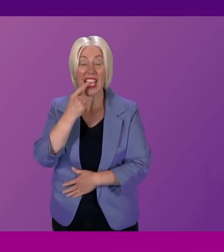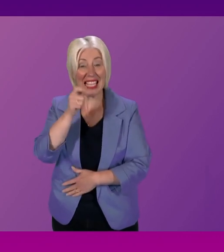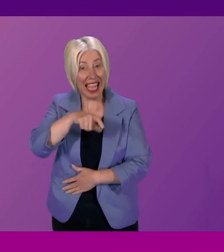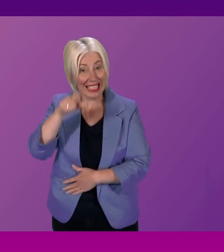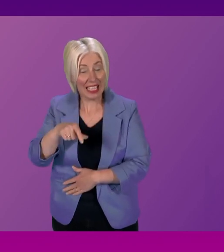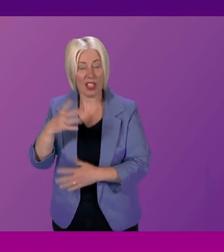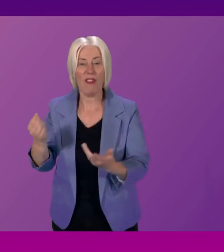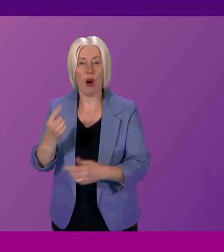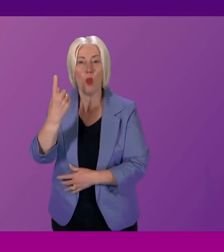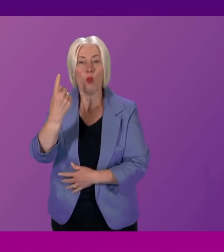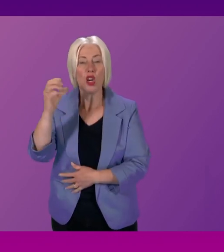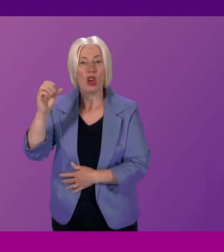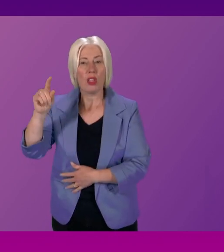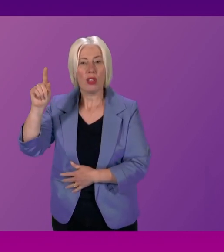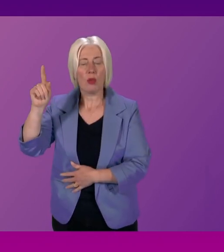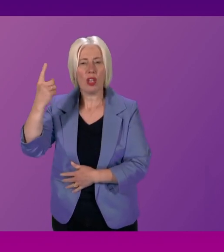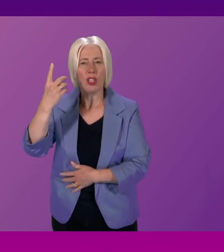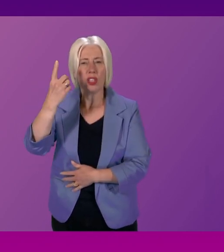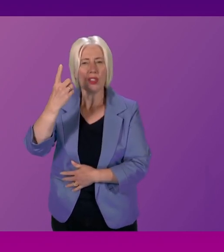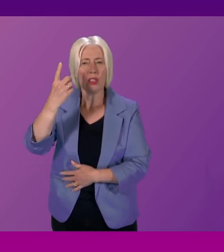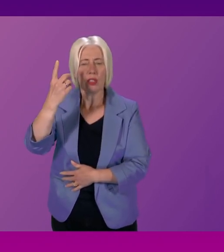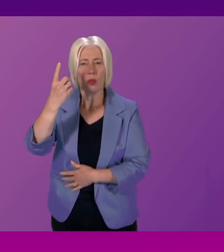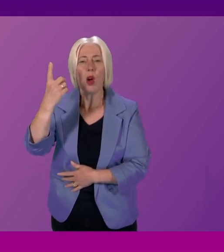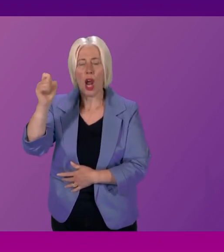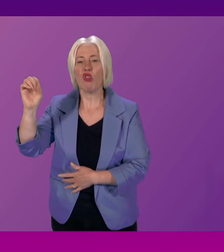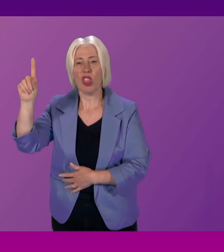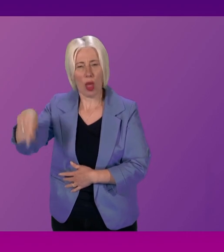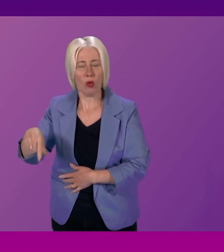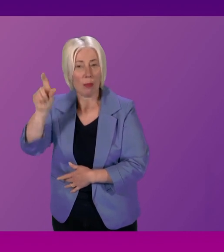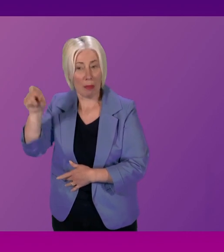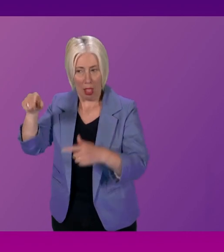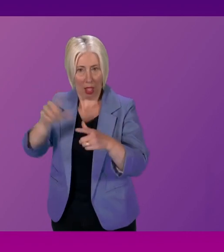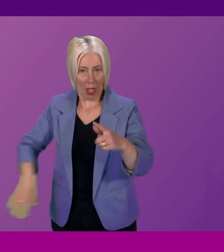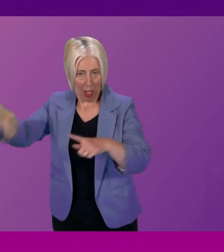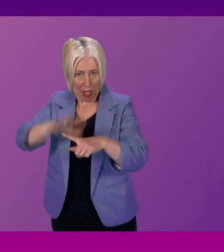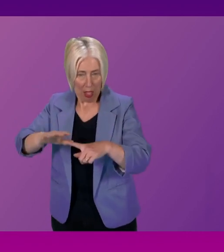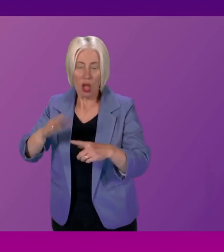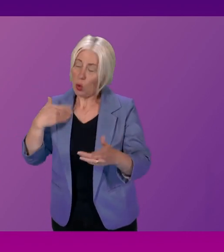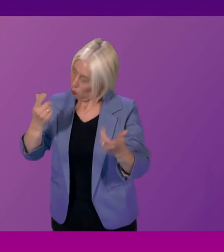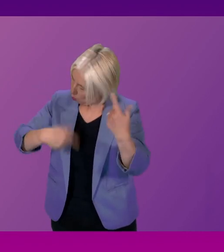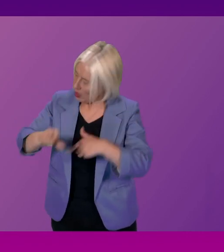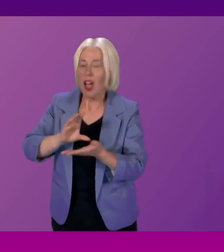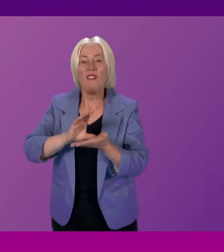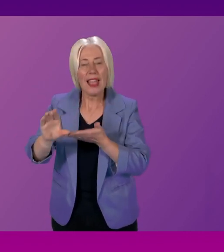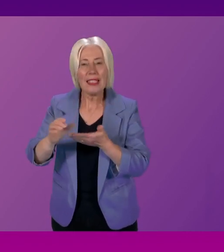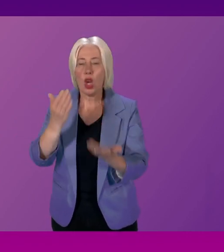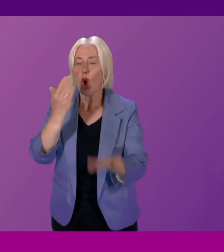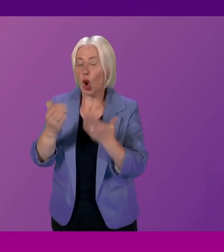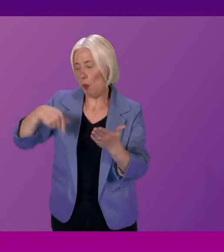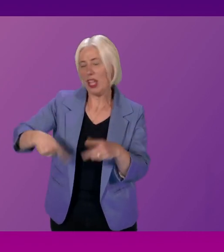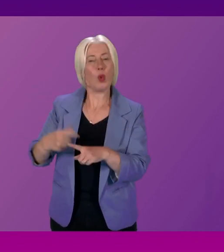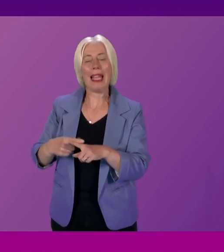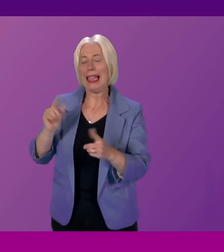of the population. That's compared to 43 per 100,000 in England. So we are investing in our dental